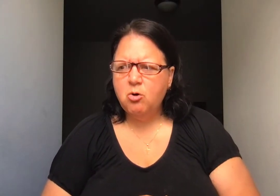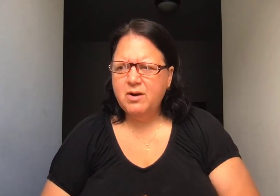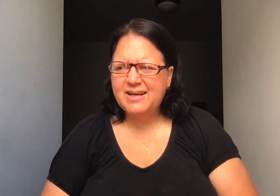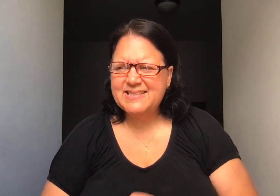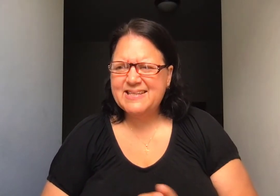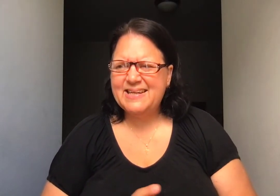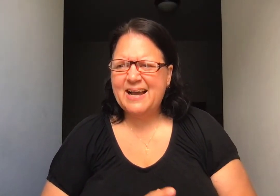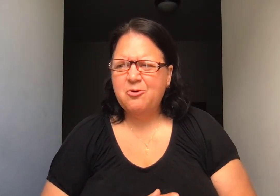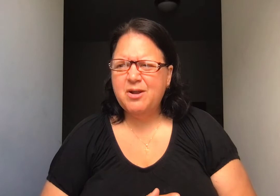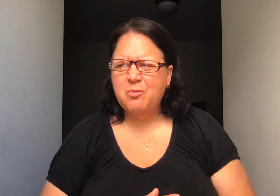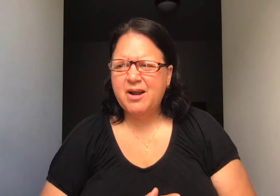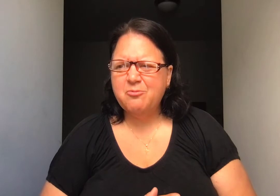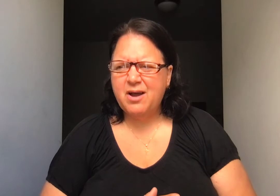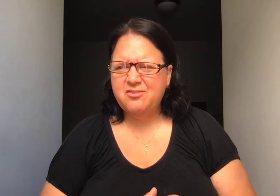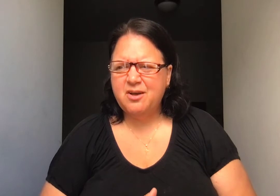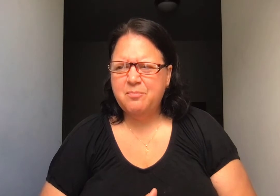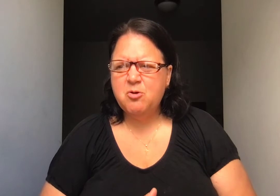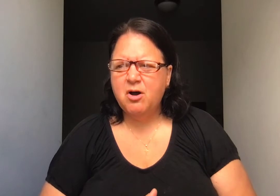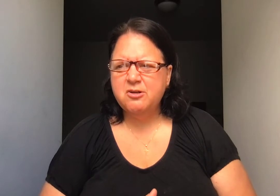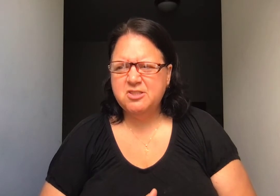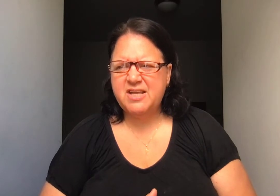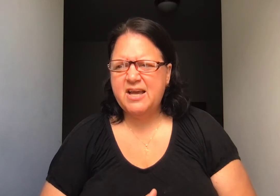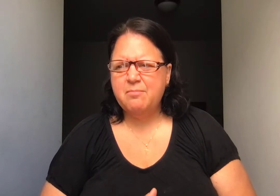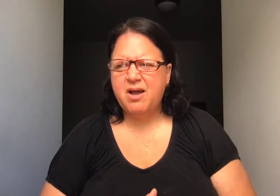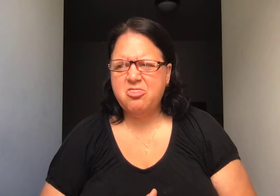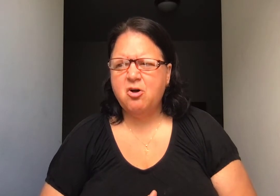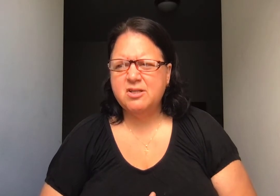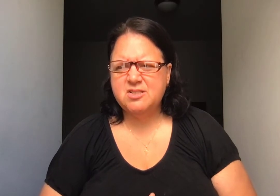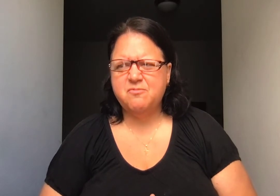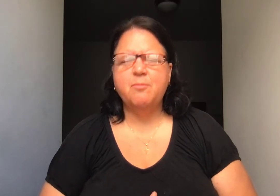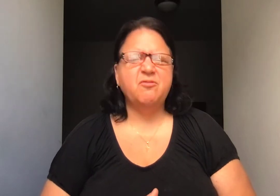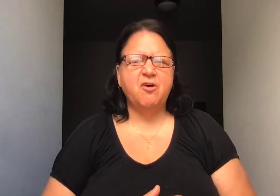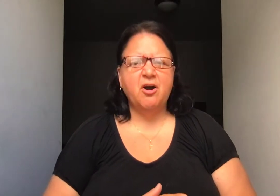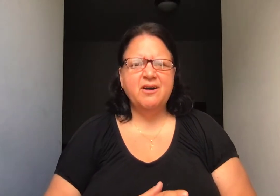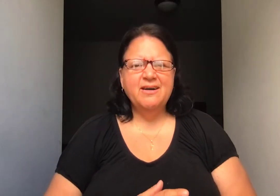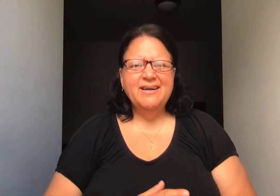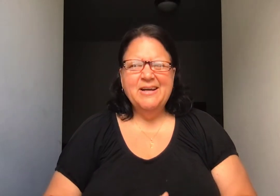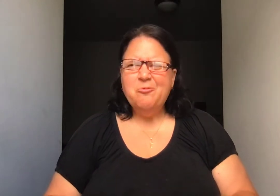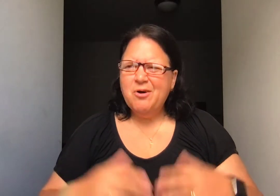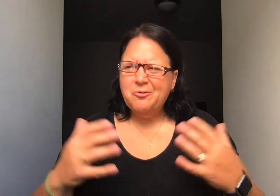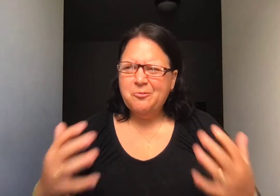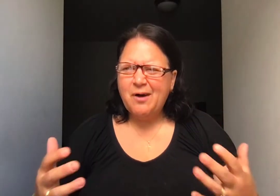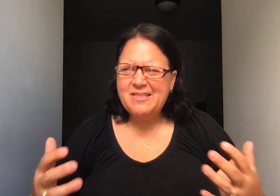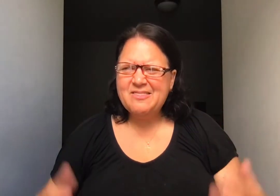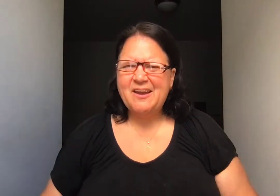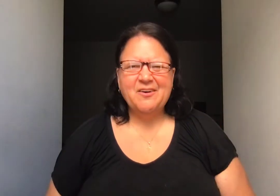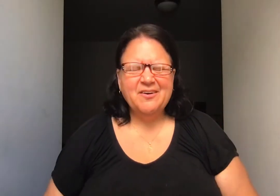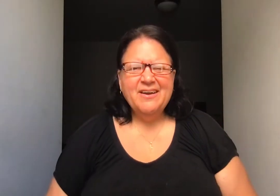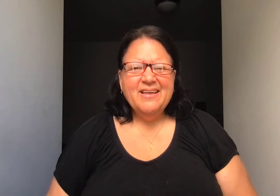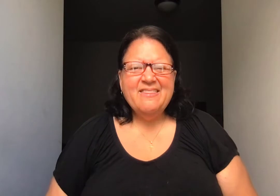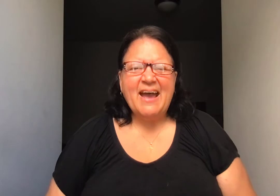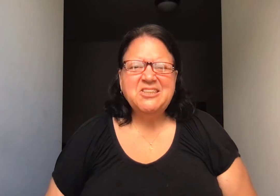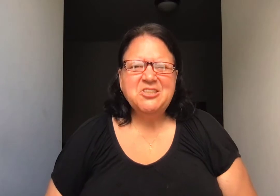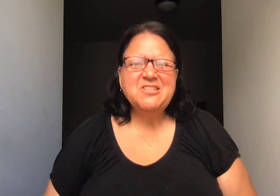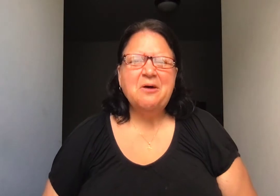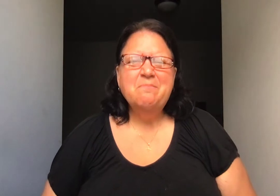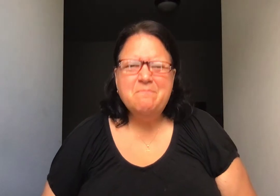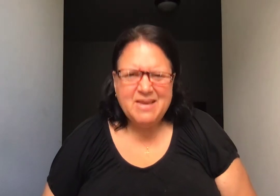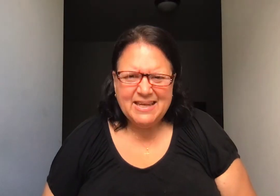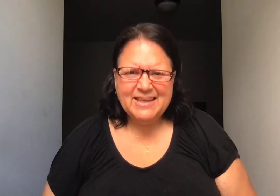when I sit down and when I rise up, you understand my thoughts from afar. Well, right there, that just immediately